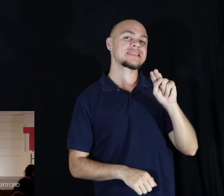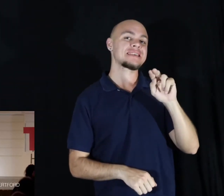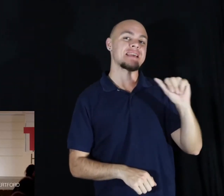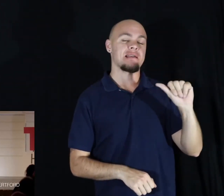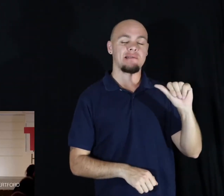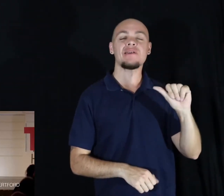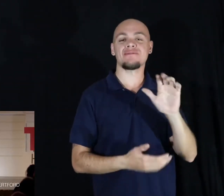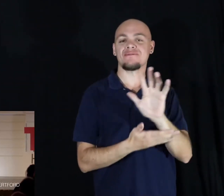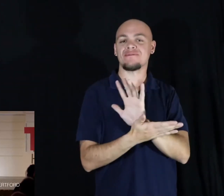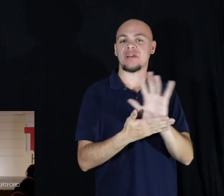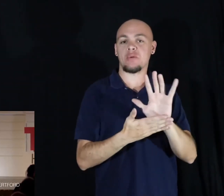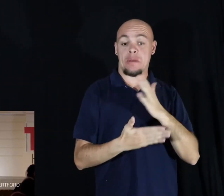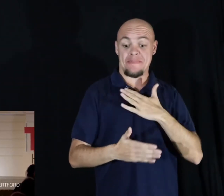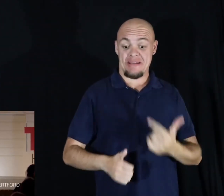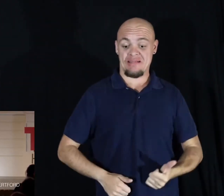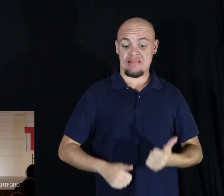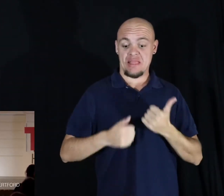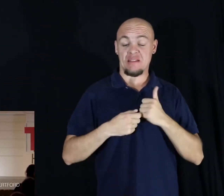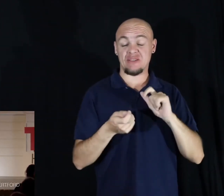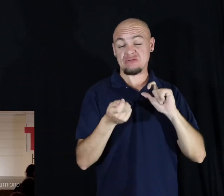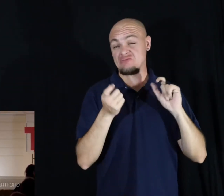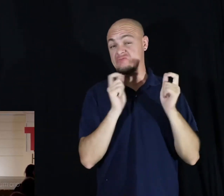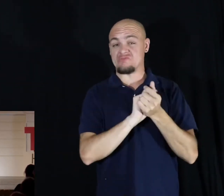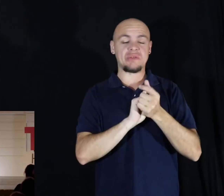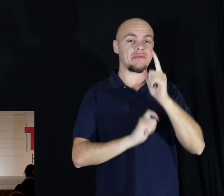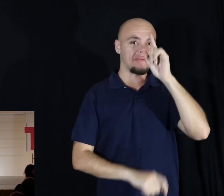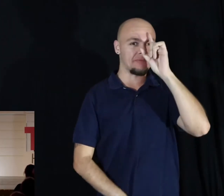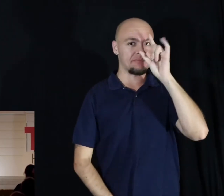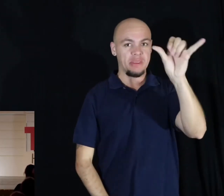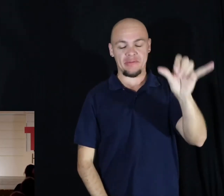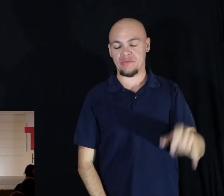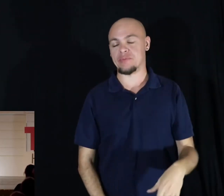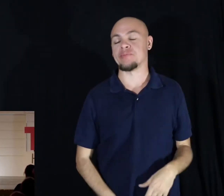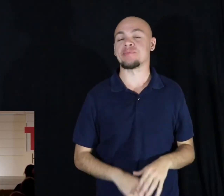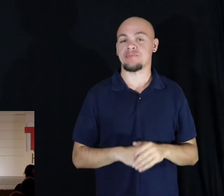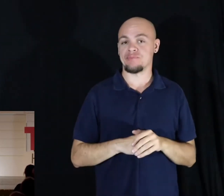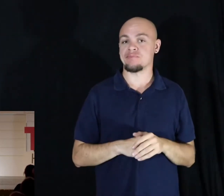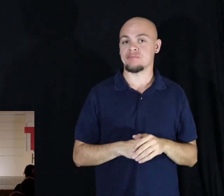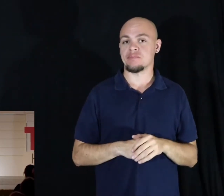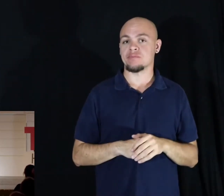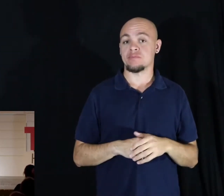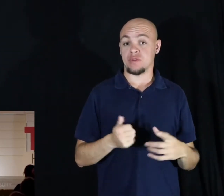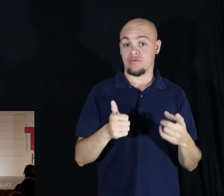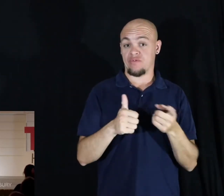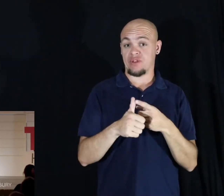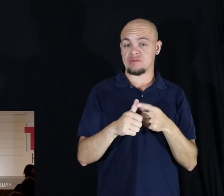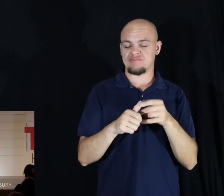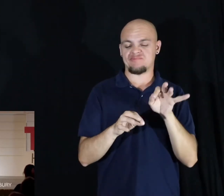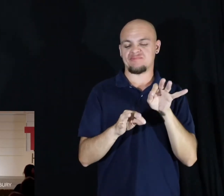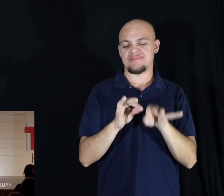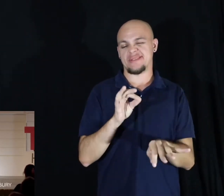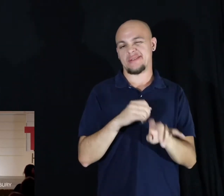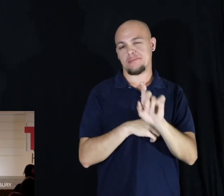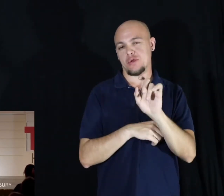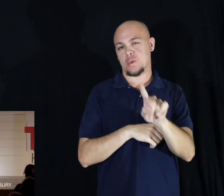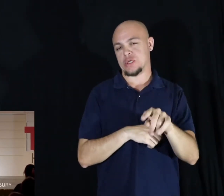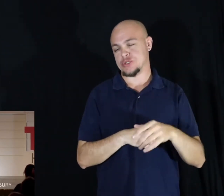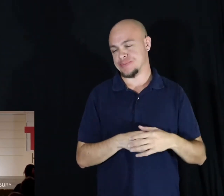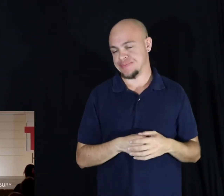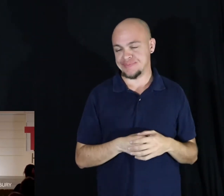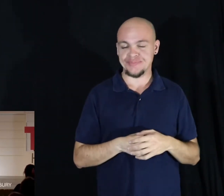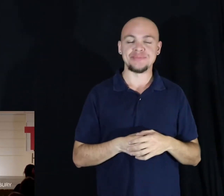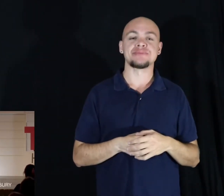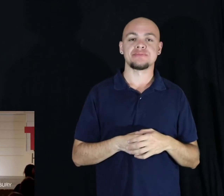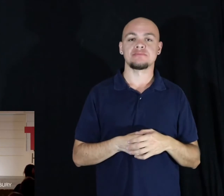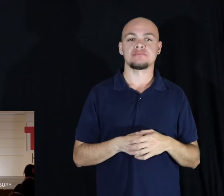that changed my life forever. I'd like to start by asking you all a simple question. How